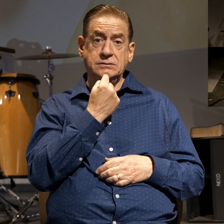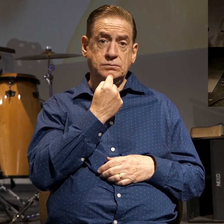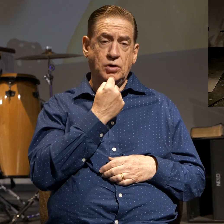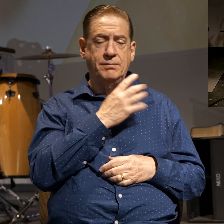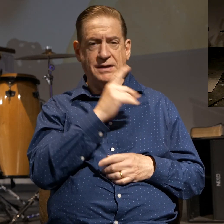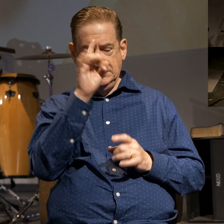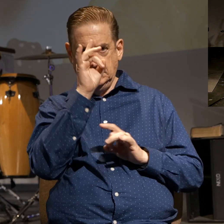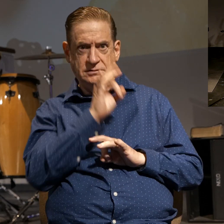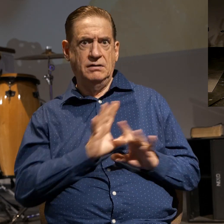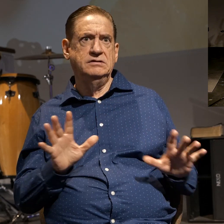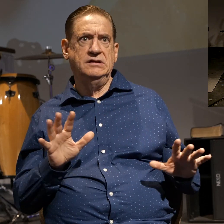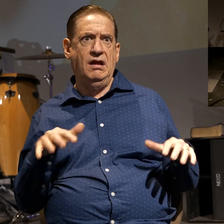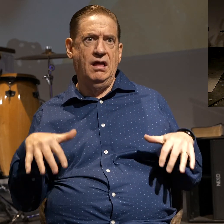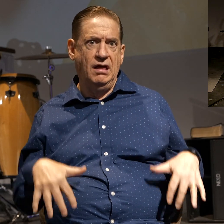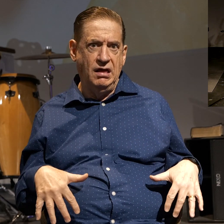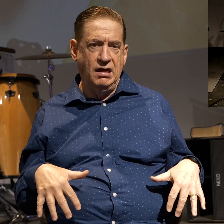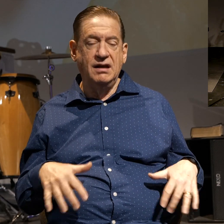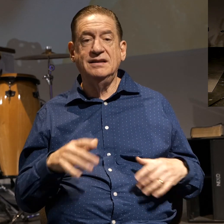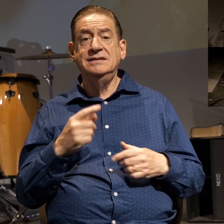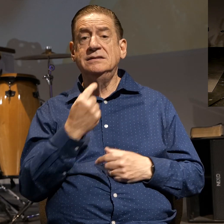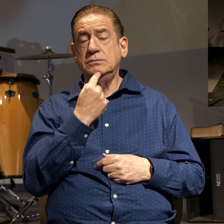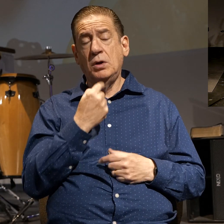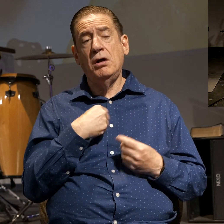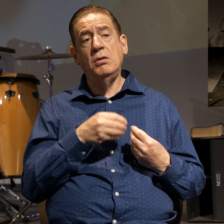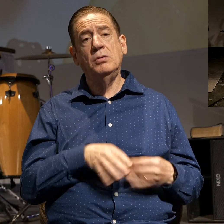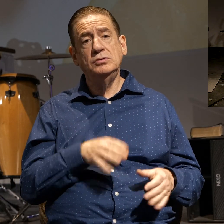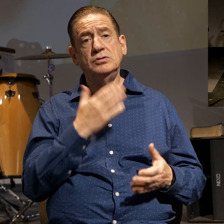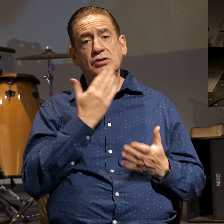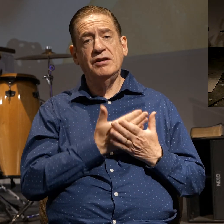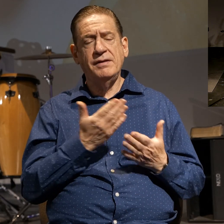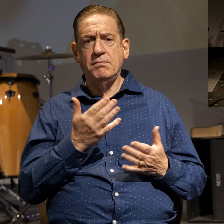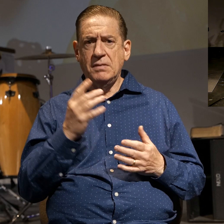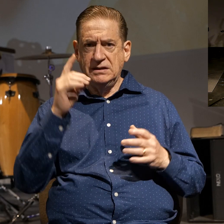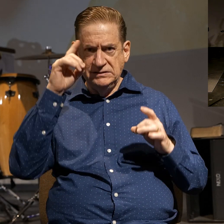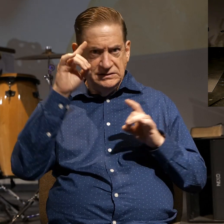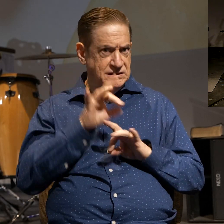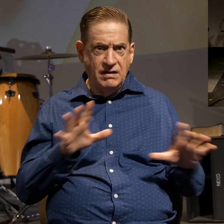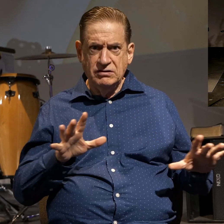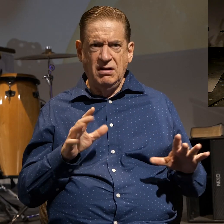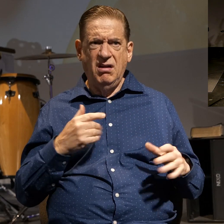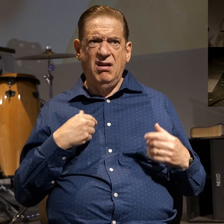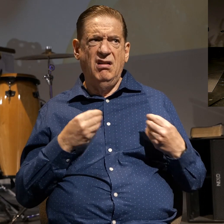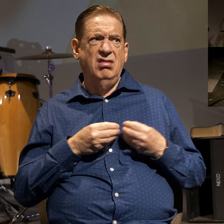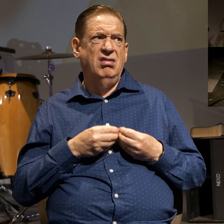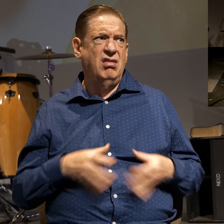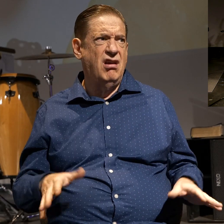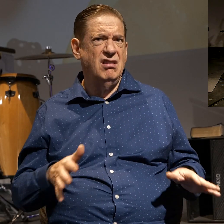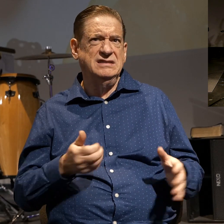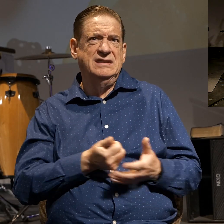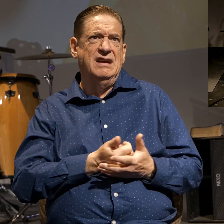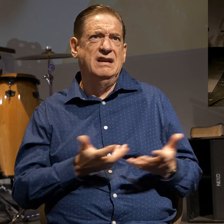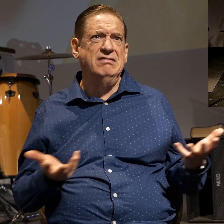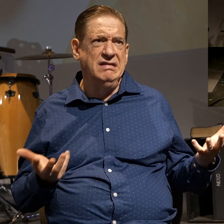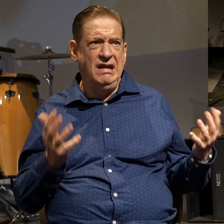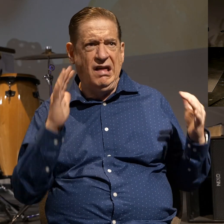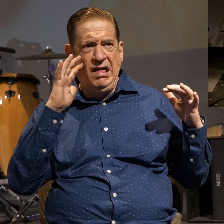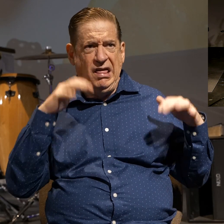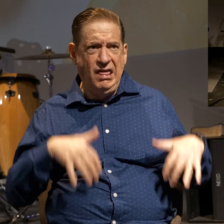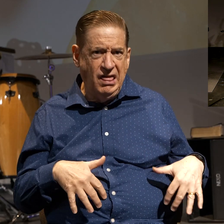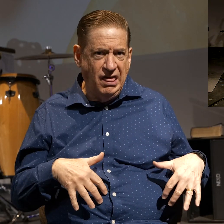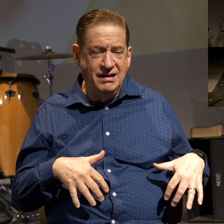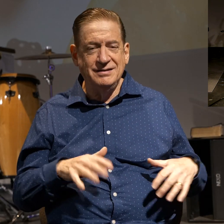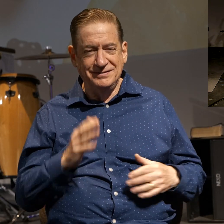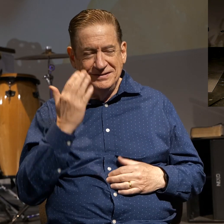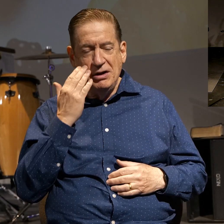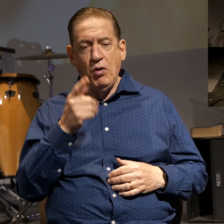and devastation. Disappointment is losing a good thing, devastation is losing an ultimate thing. But you don't see that in the interview but